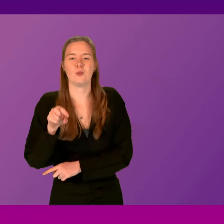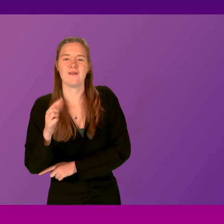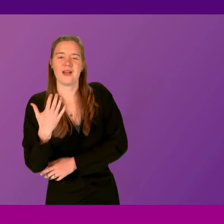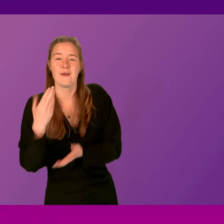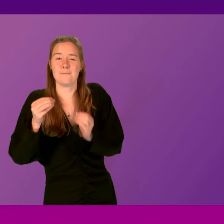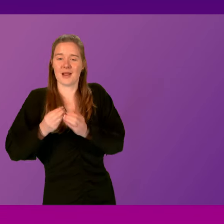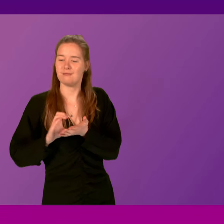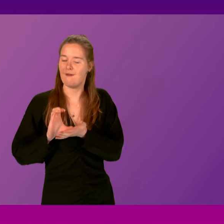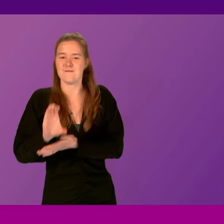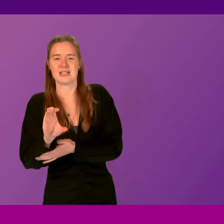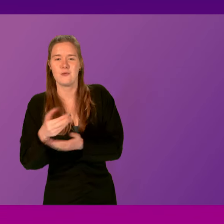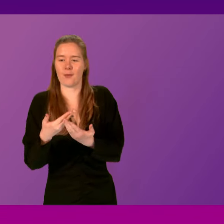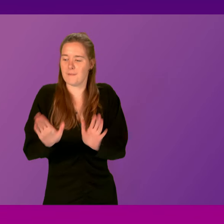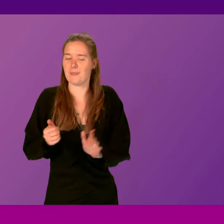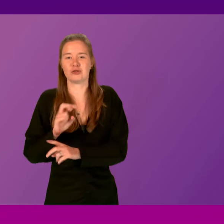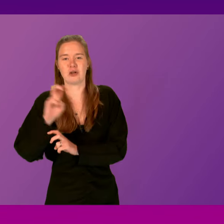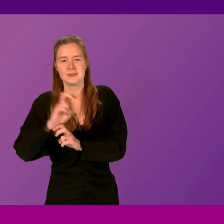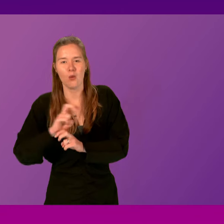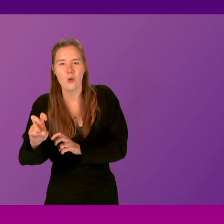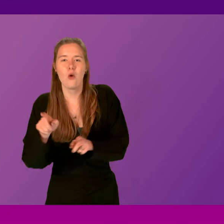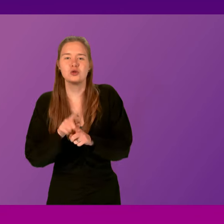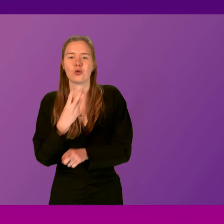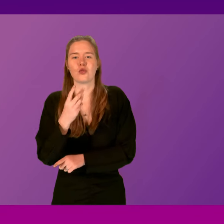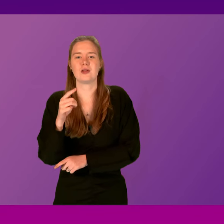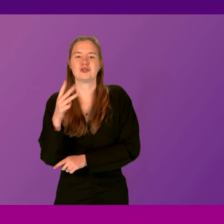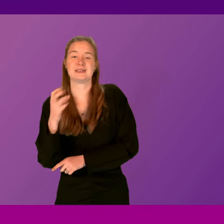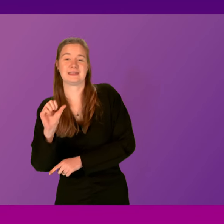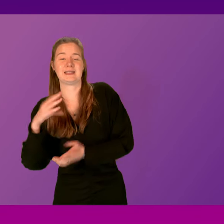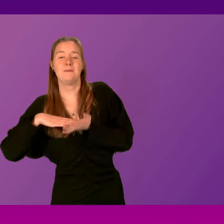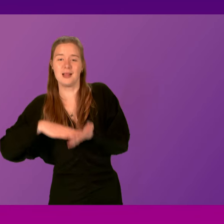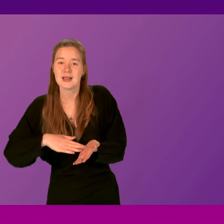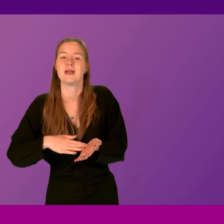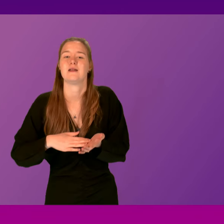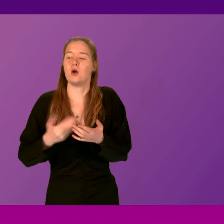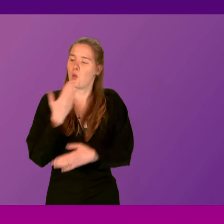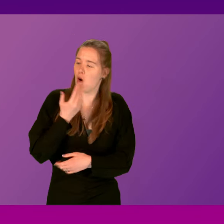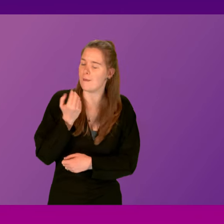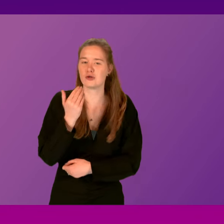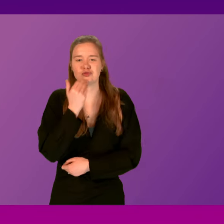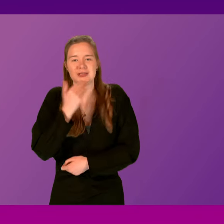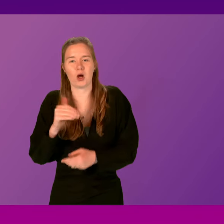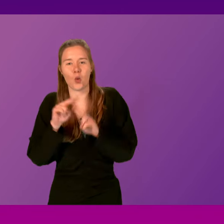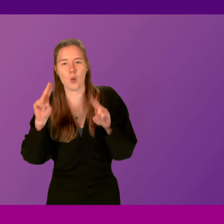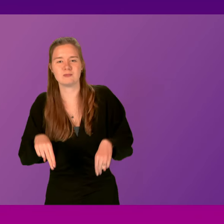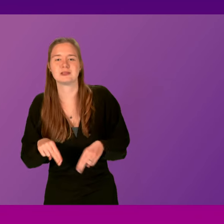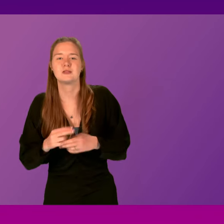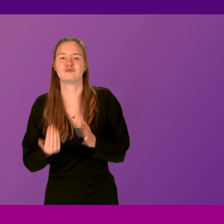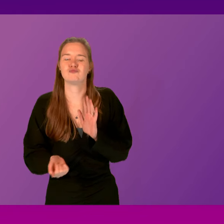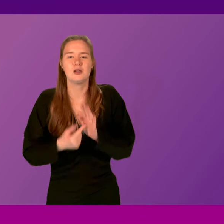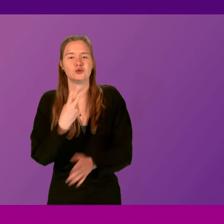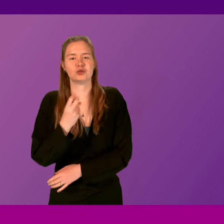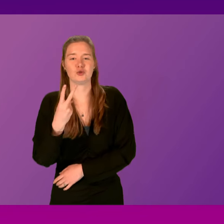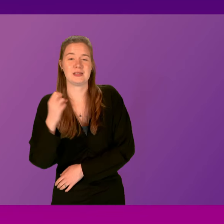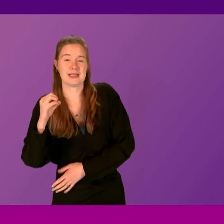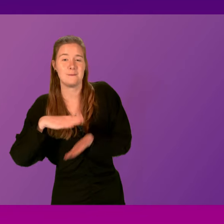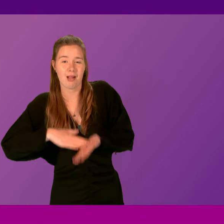investment in public transport, almost £360 million for warmer, greener homes, a record £220 million for